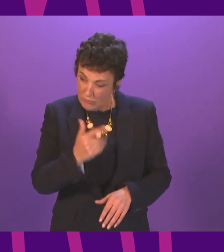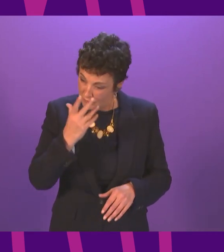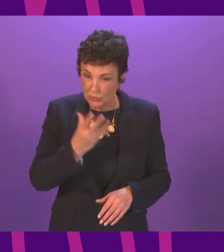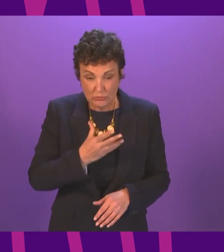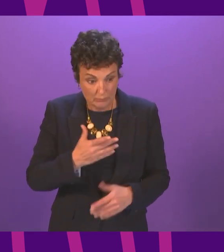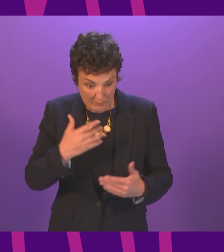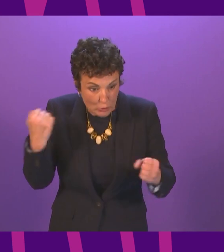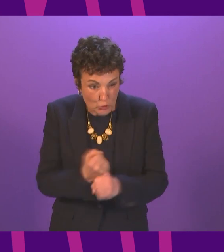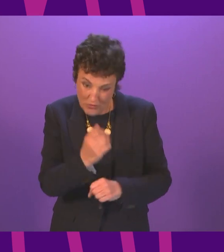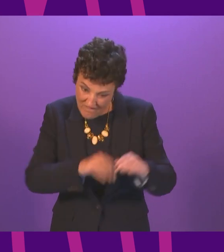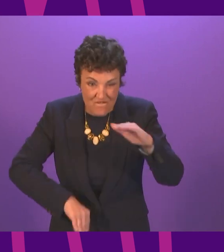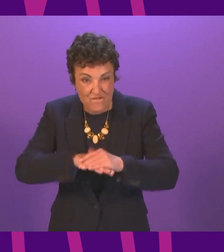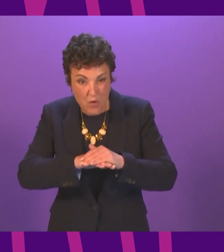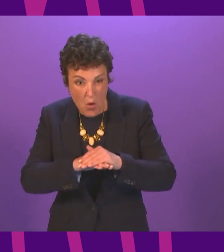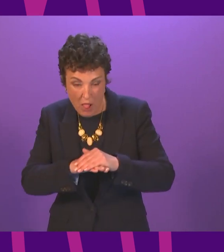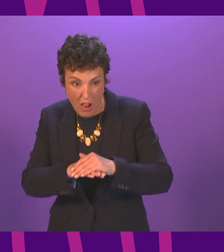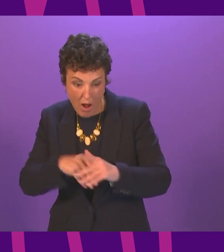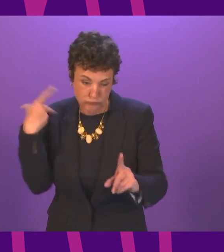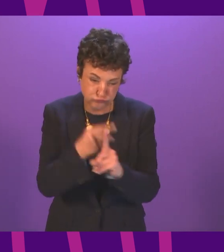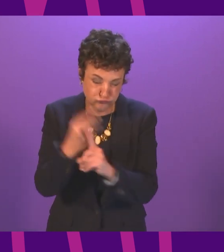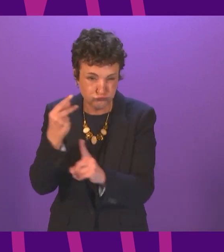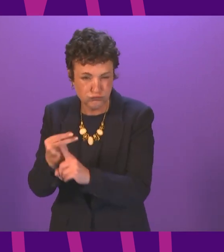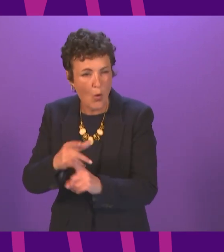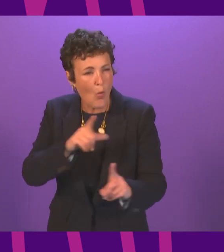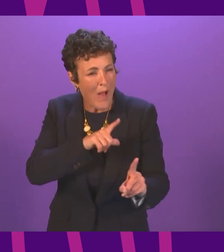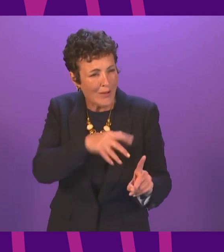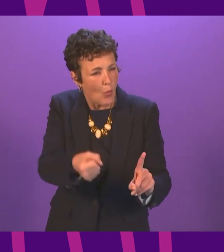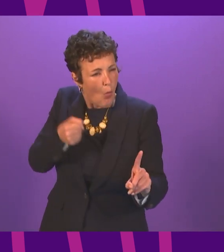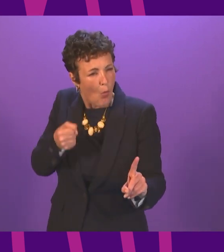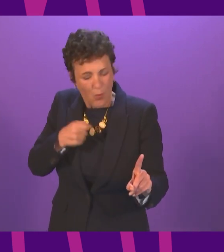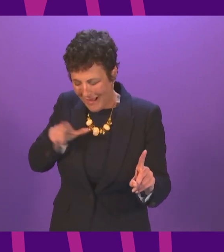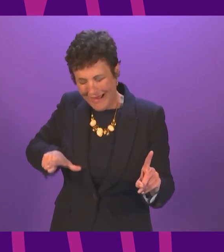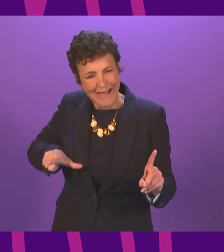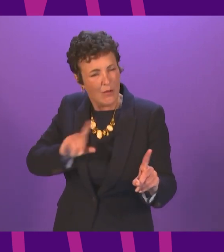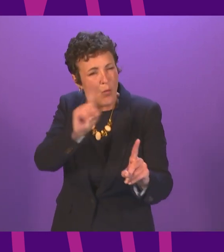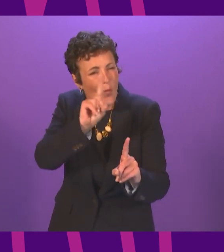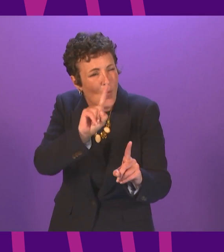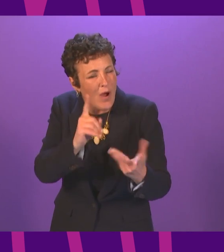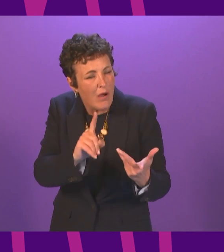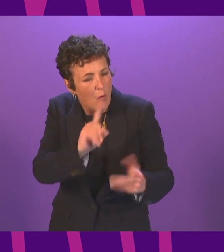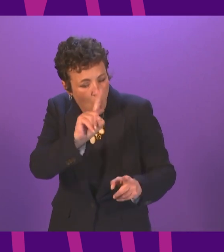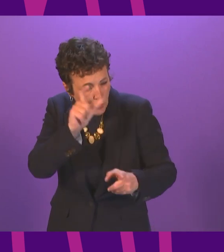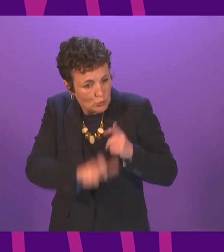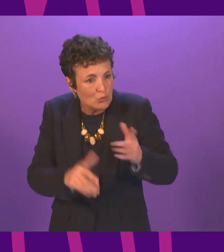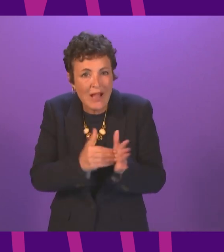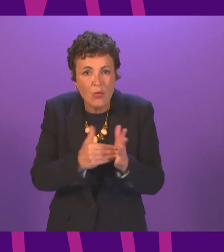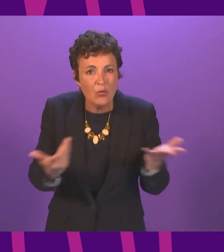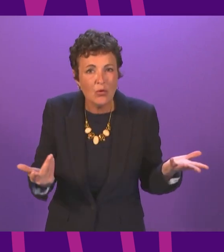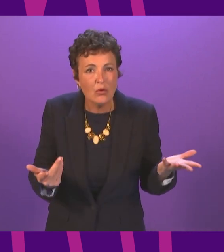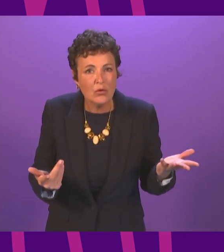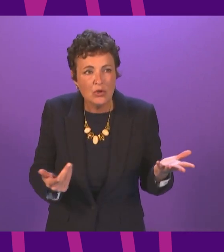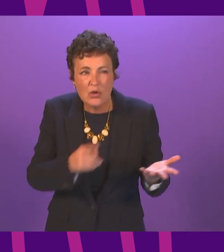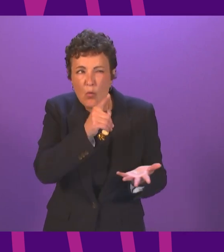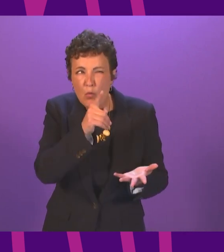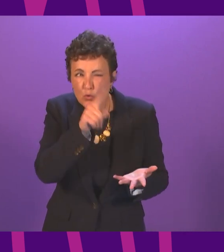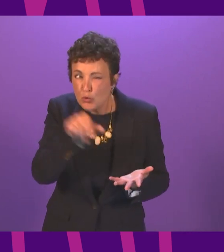already what was being held back what is he going to do now that